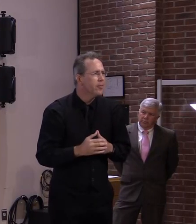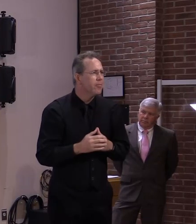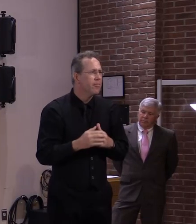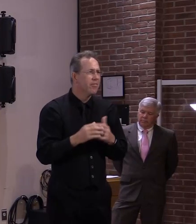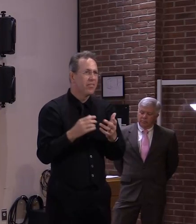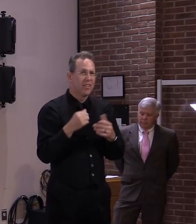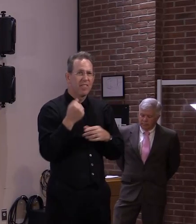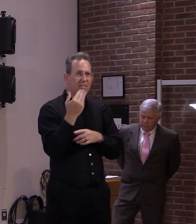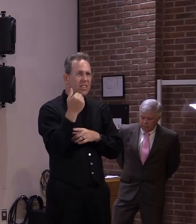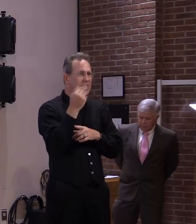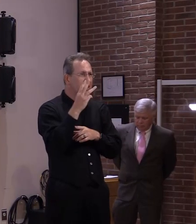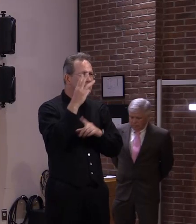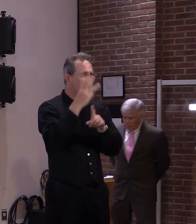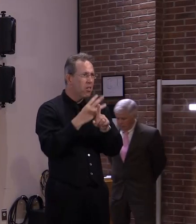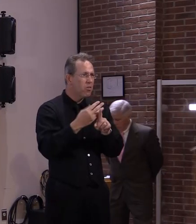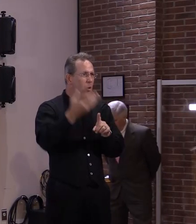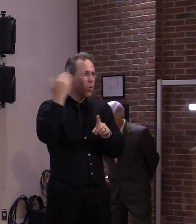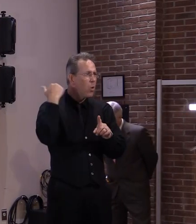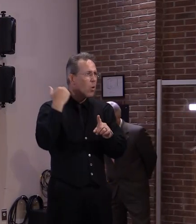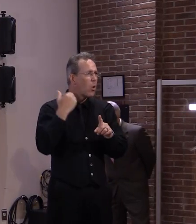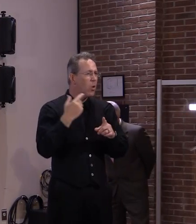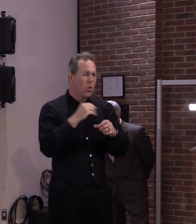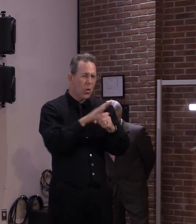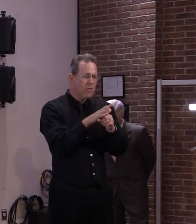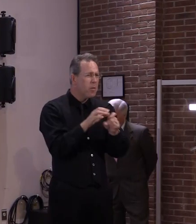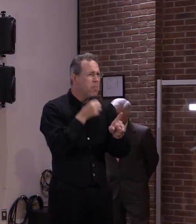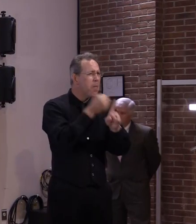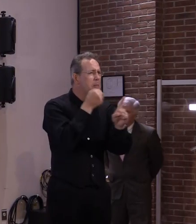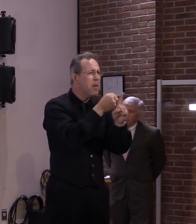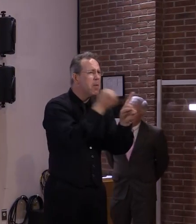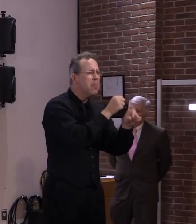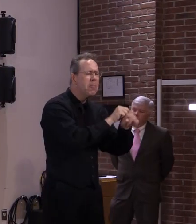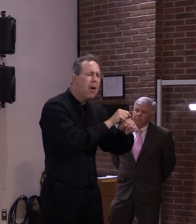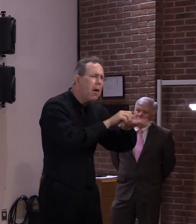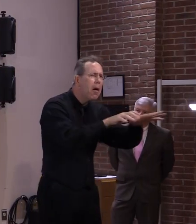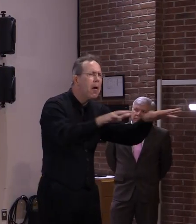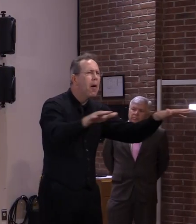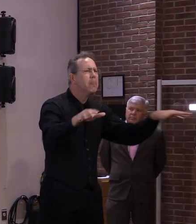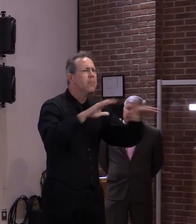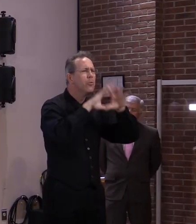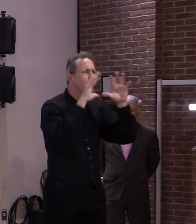quickly and we lost a number of people in some of our nursing homes